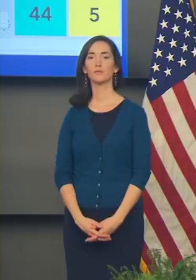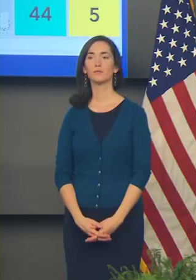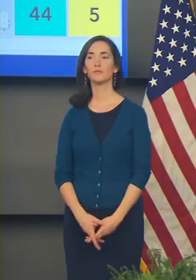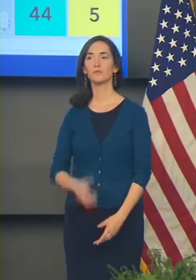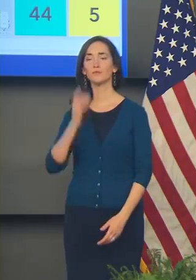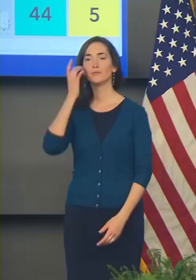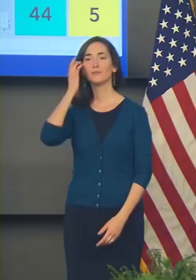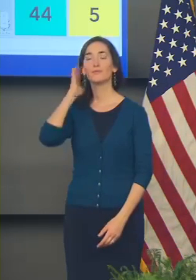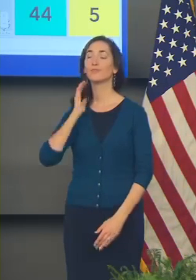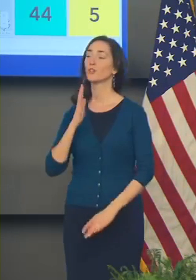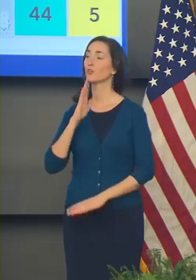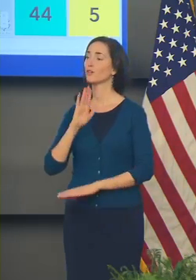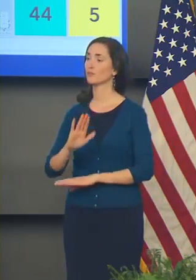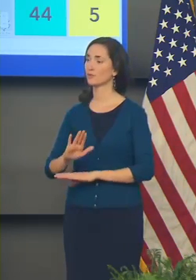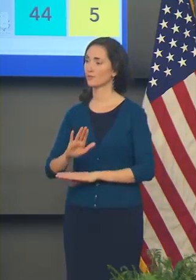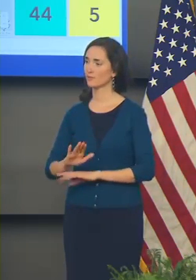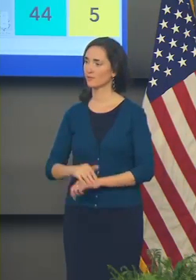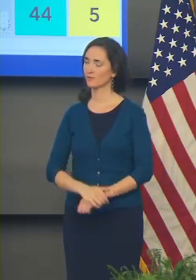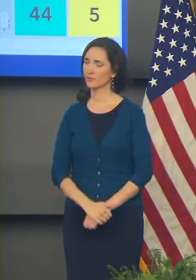Good afternoon,